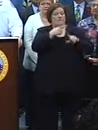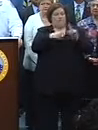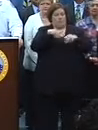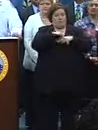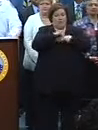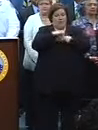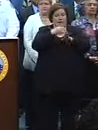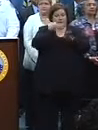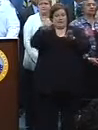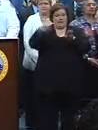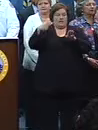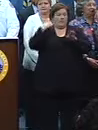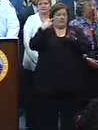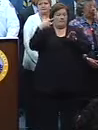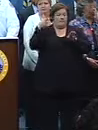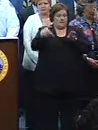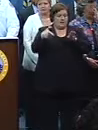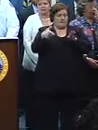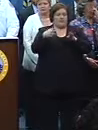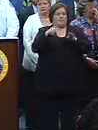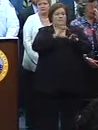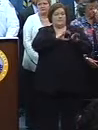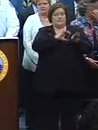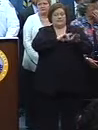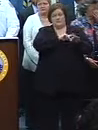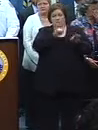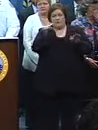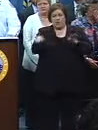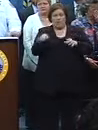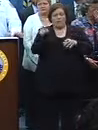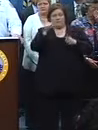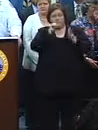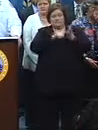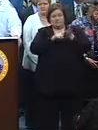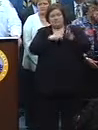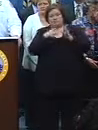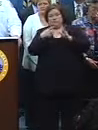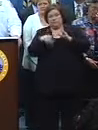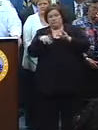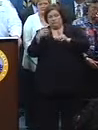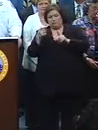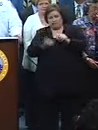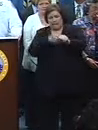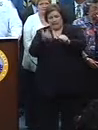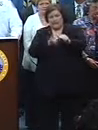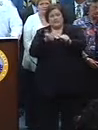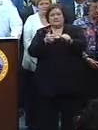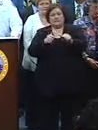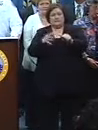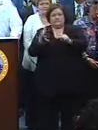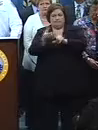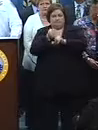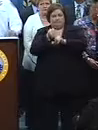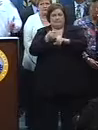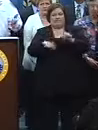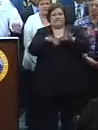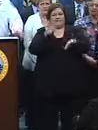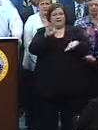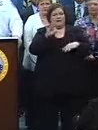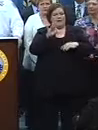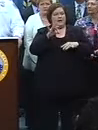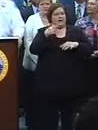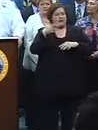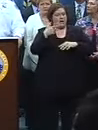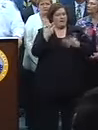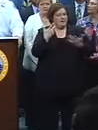route, gunshots ring out. Officers get engaged. They chase a young man. They find him. They find the weapon. I don't know